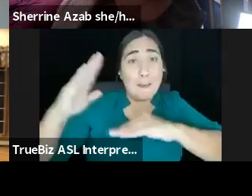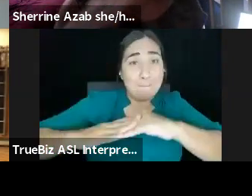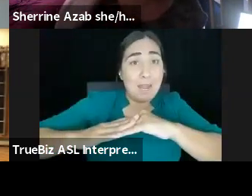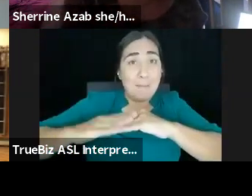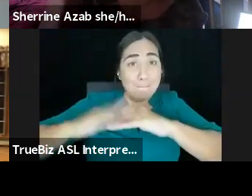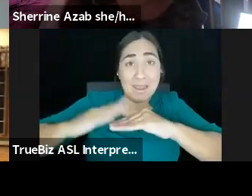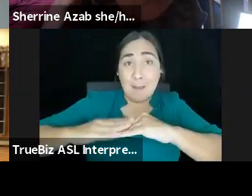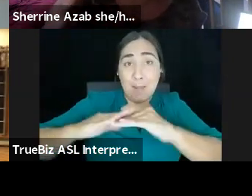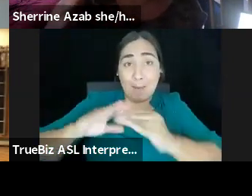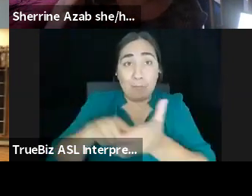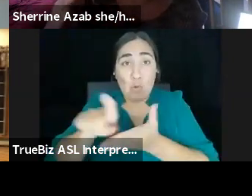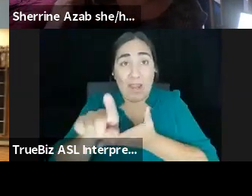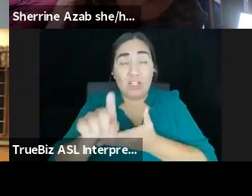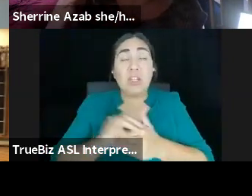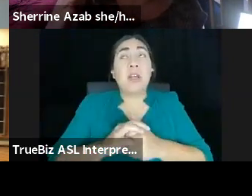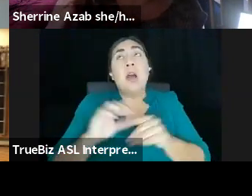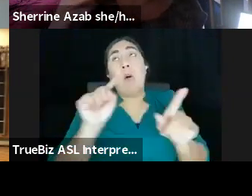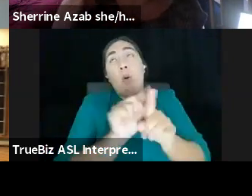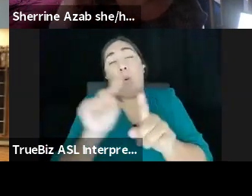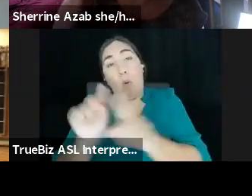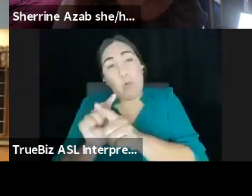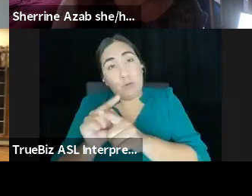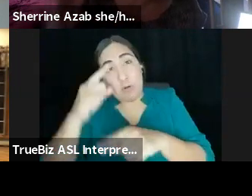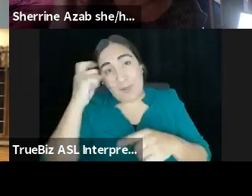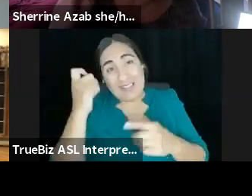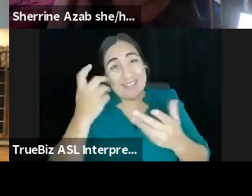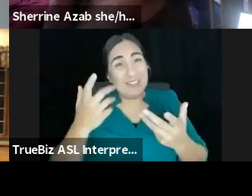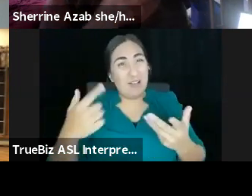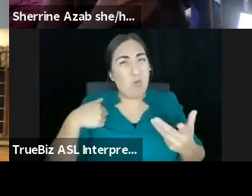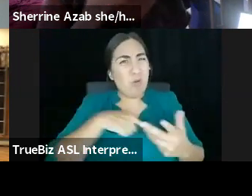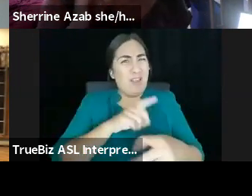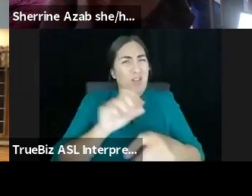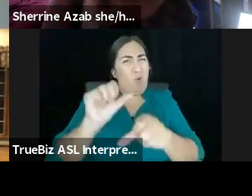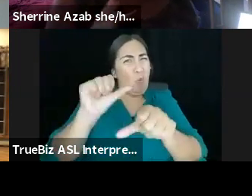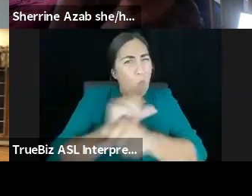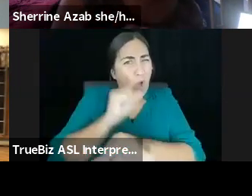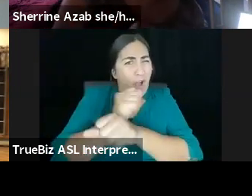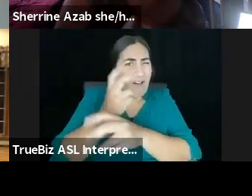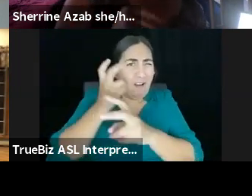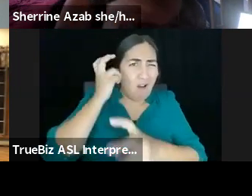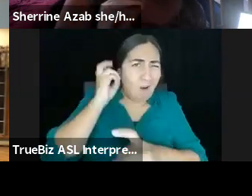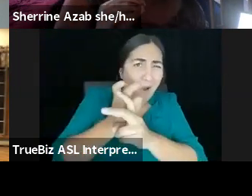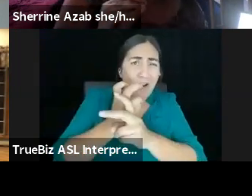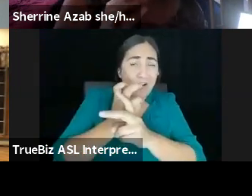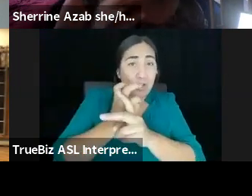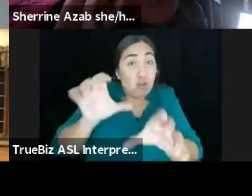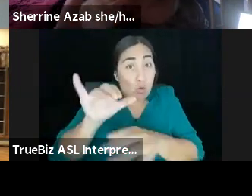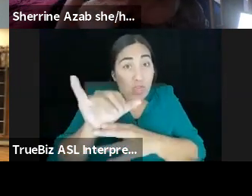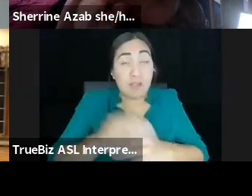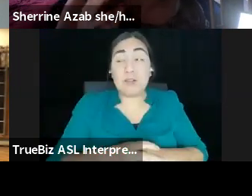like that's, uh, but we just worked really hard to get there. And now, uh, if we're having a little bit of a